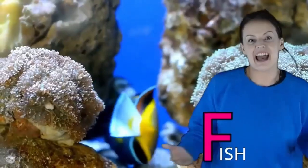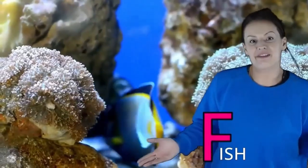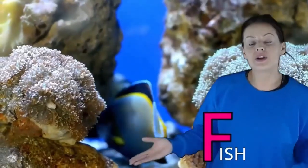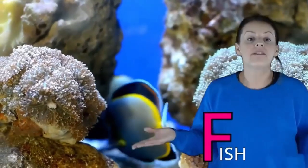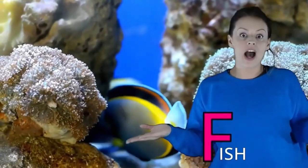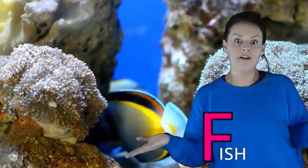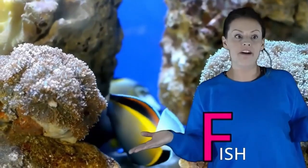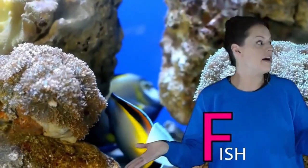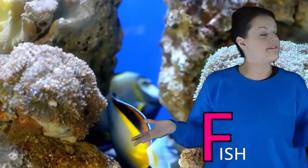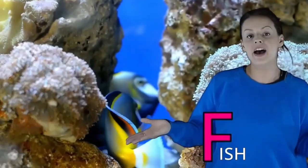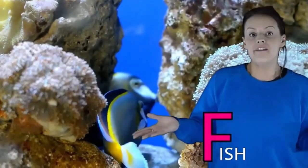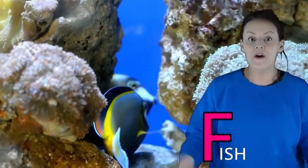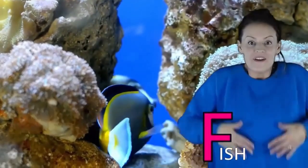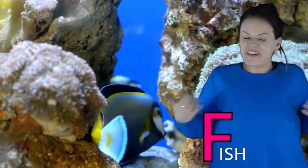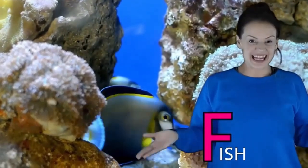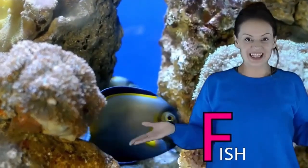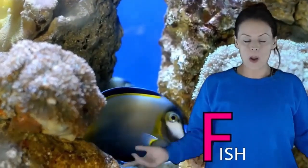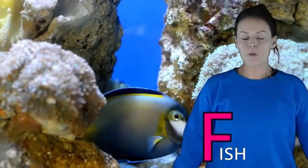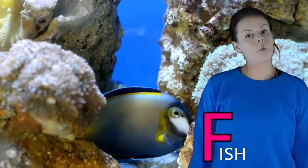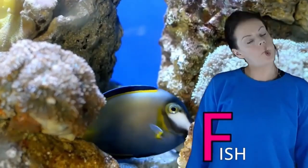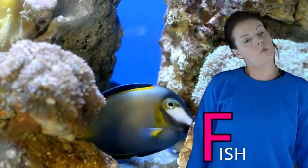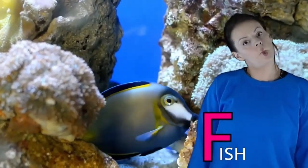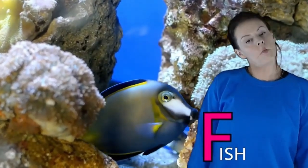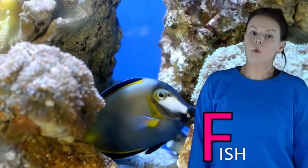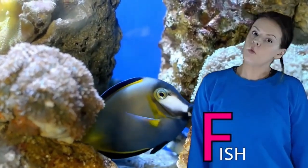F goes F-F-F for fish